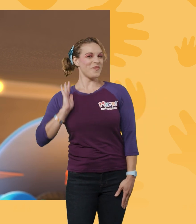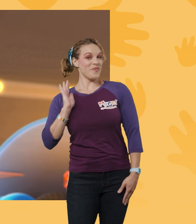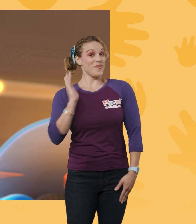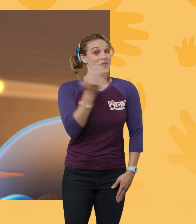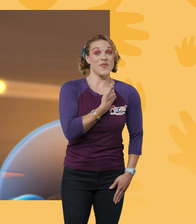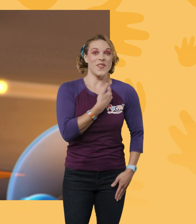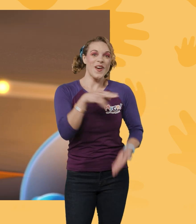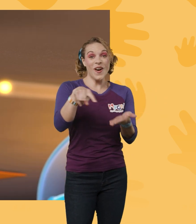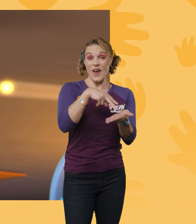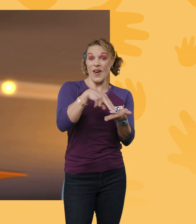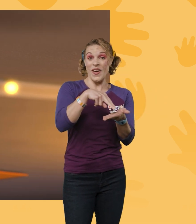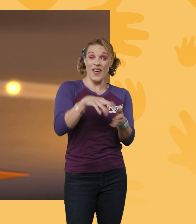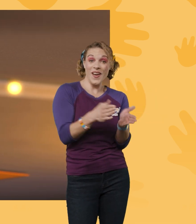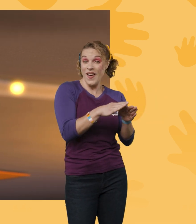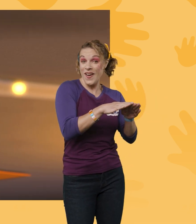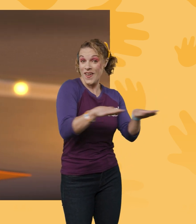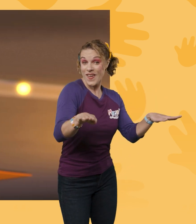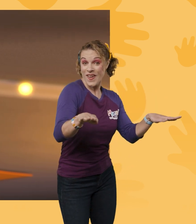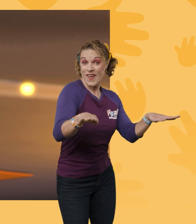personal dance floor!